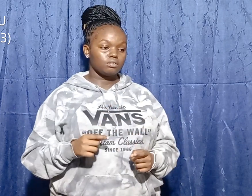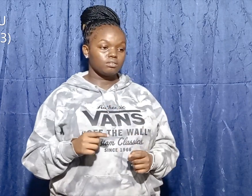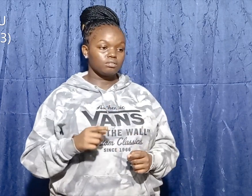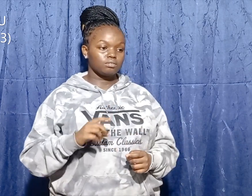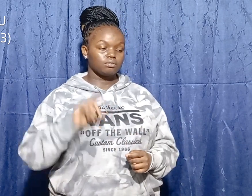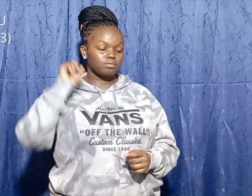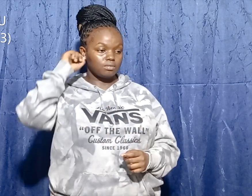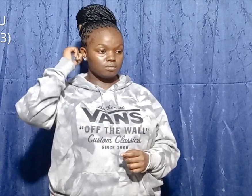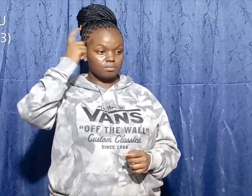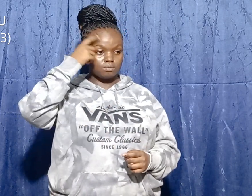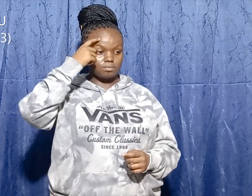give the person wealth?